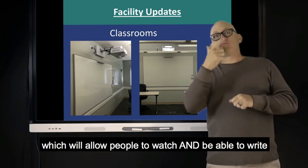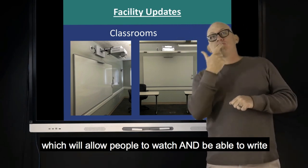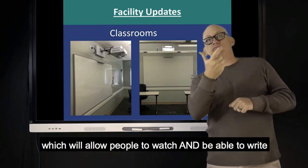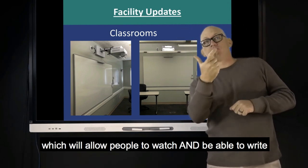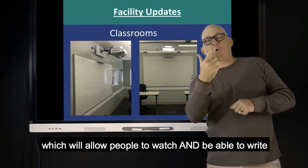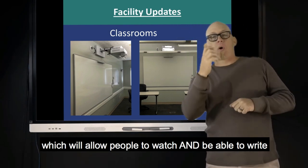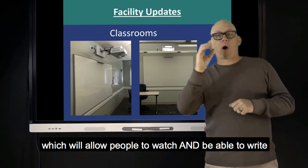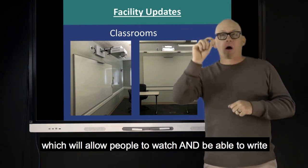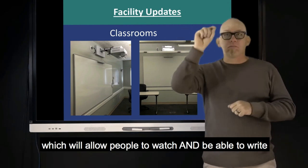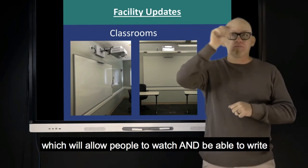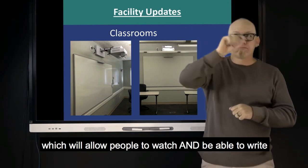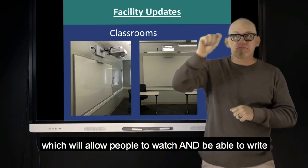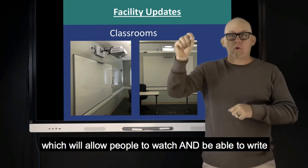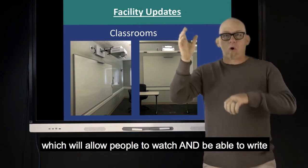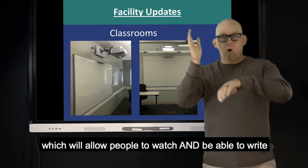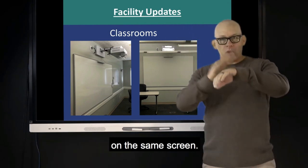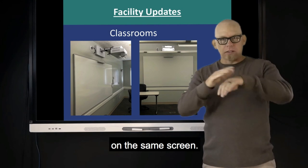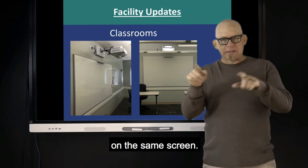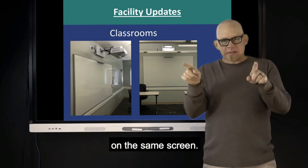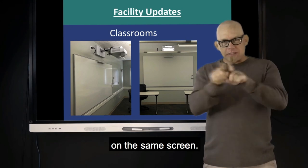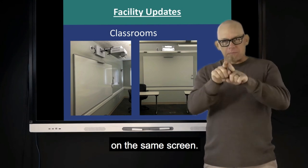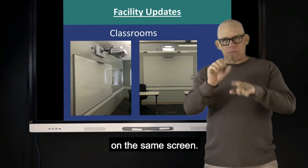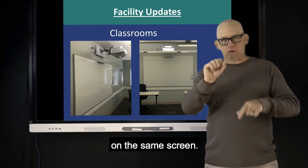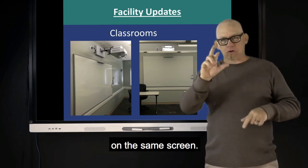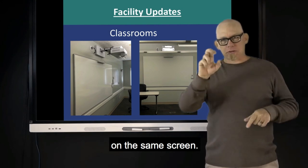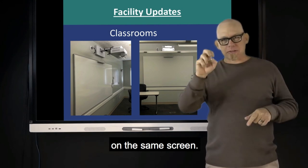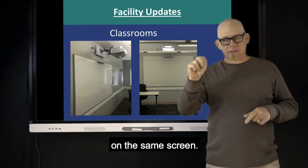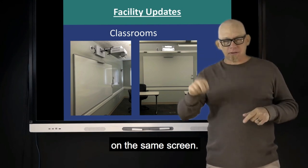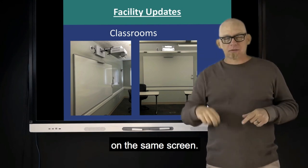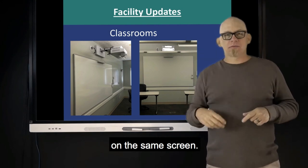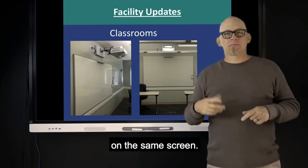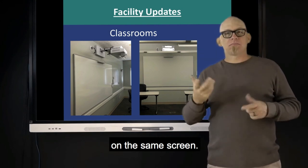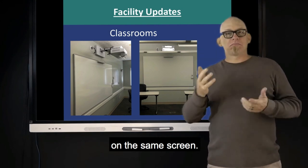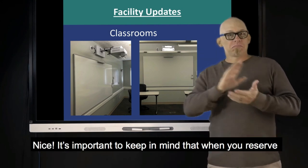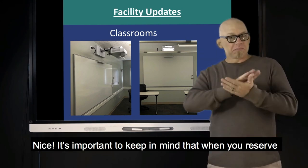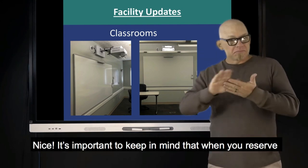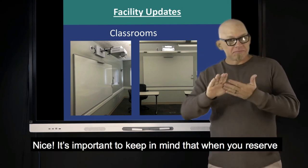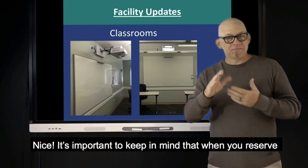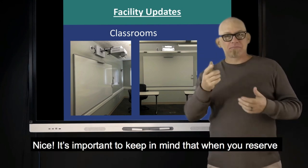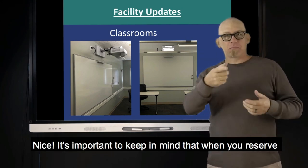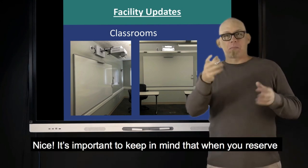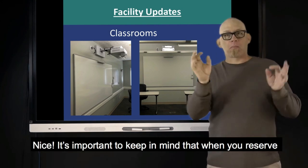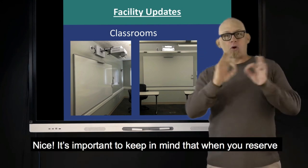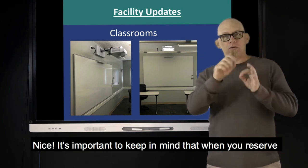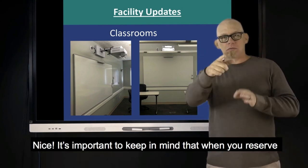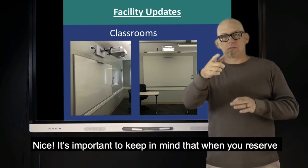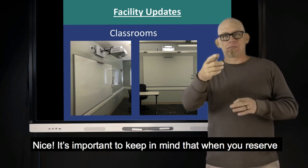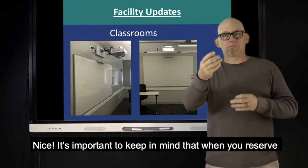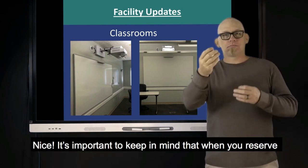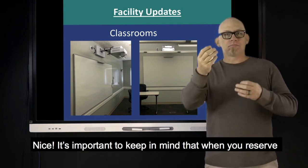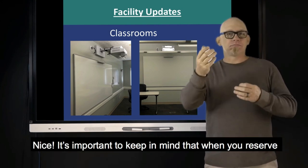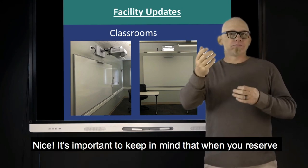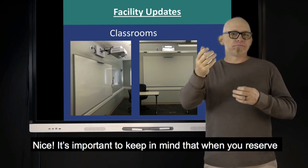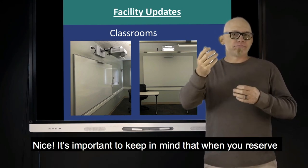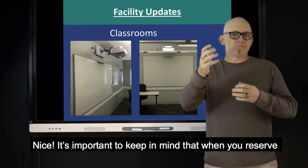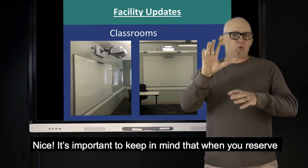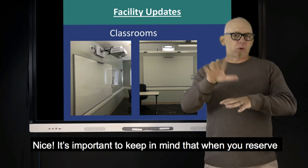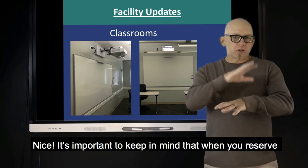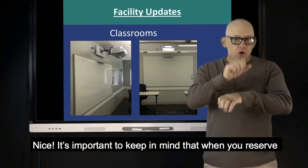that you can either watch a presentation on or you could utilize the whiteboards as